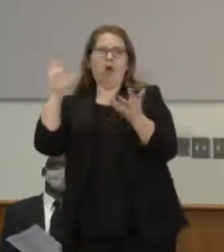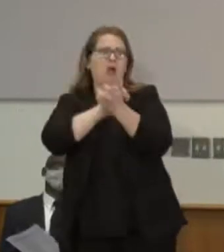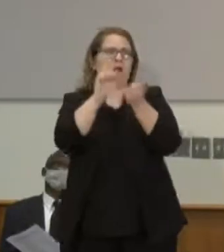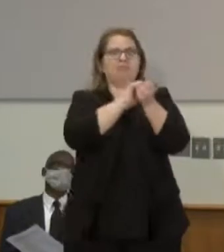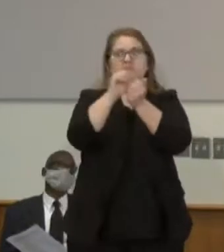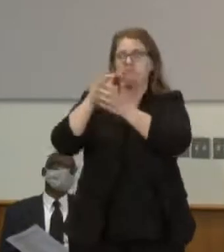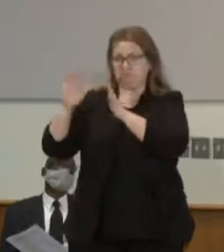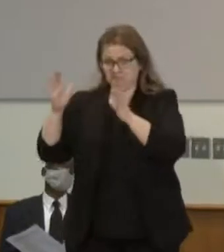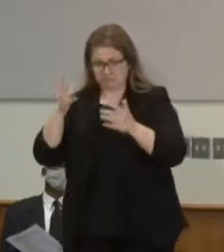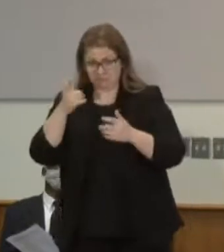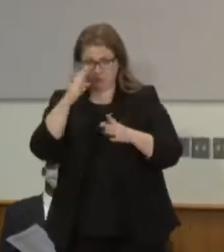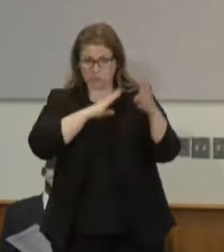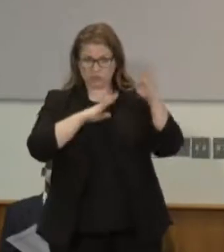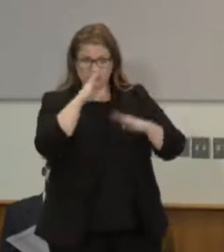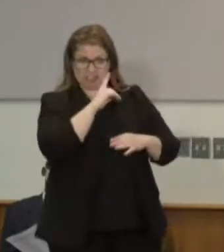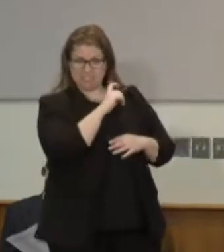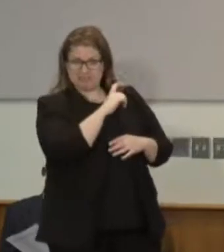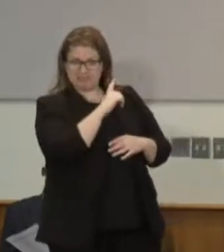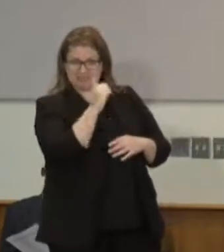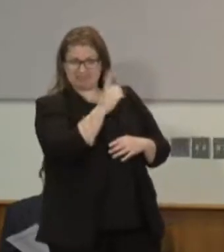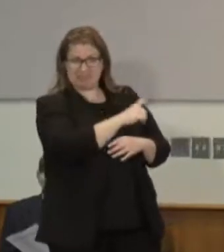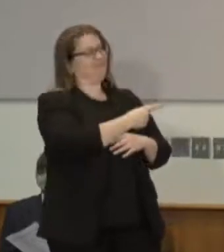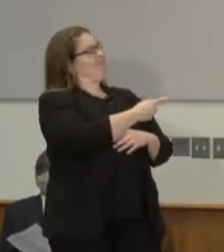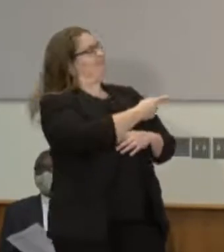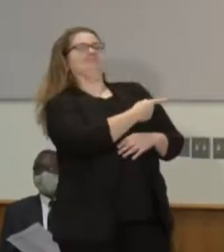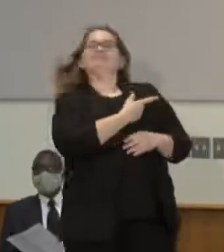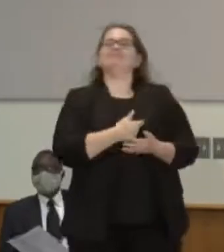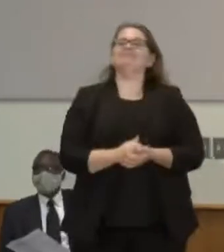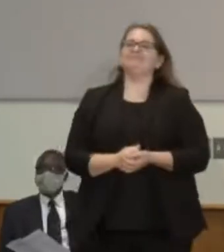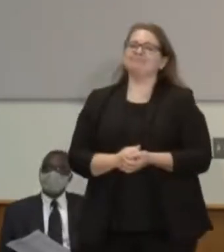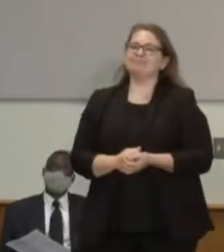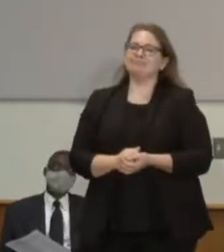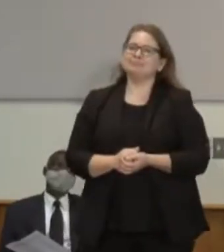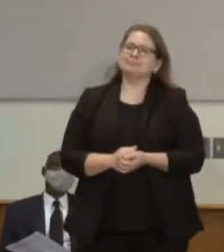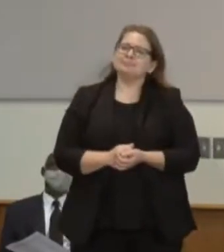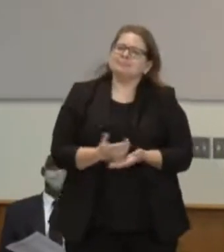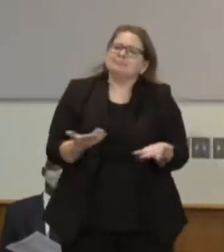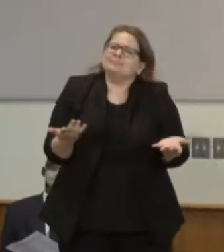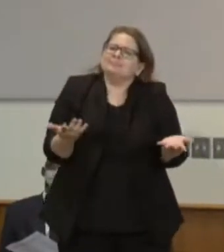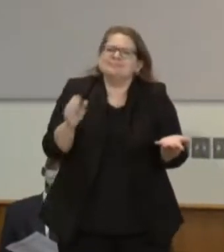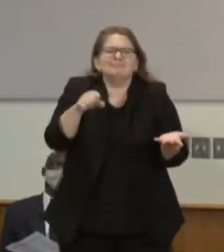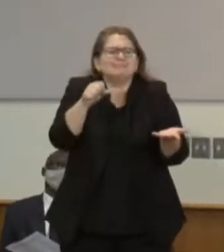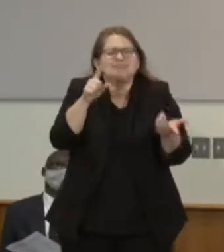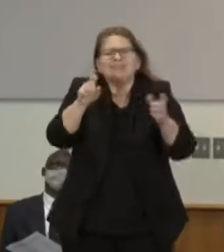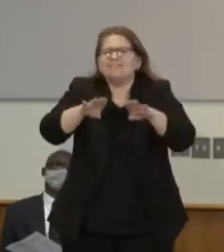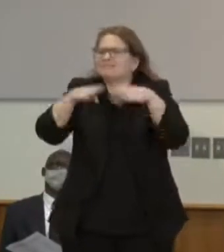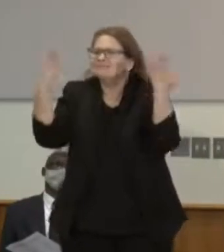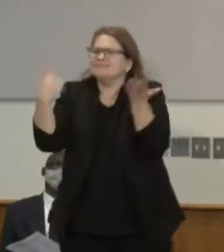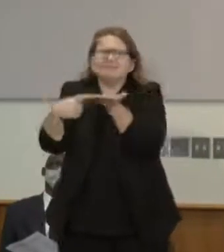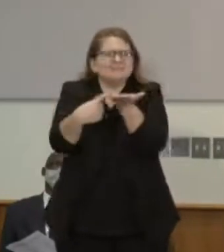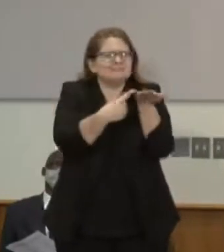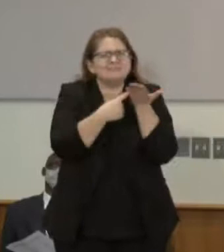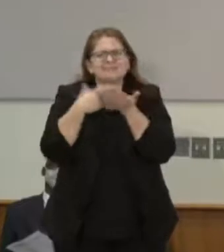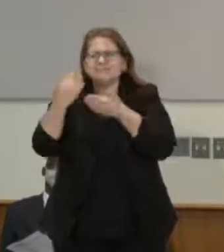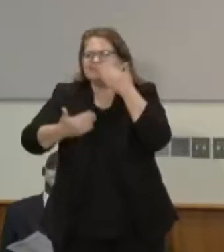these are the conversations the lieutenant governor is talking about we have to create a space I think the